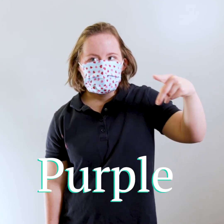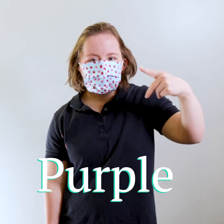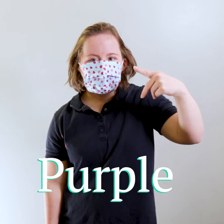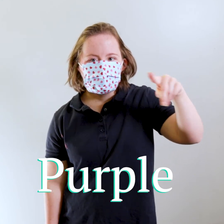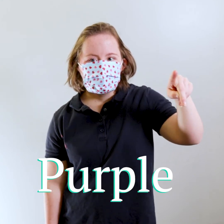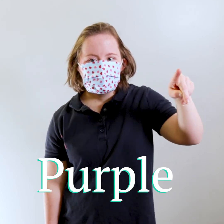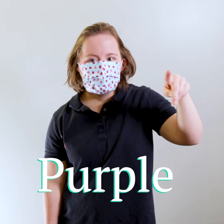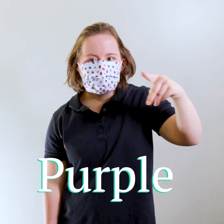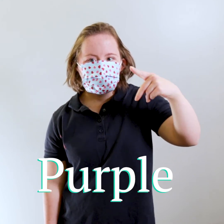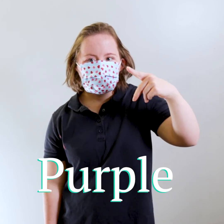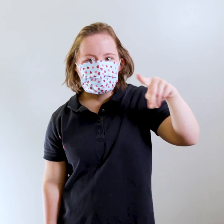forth